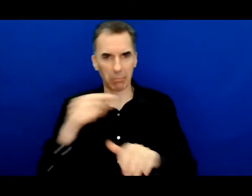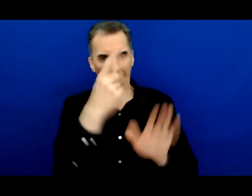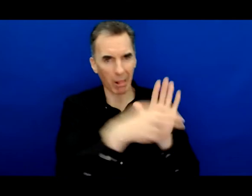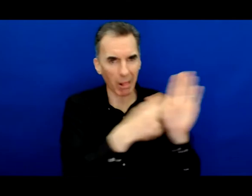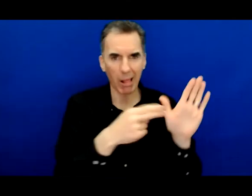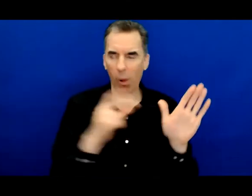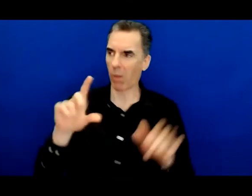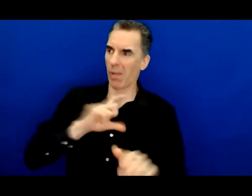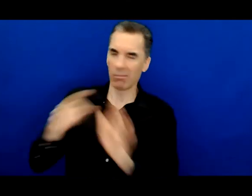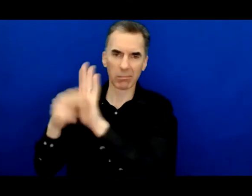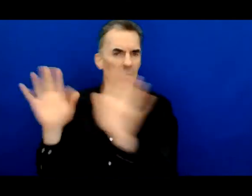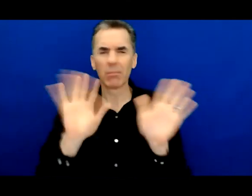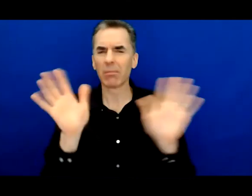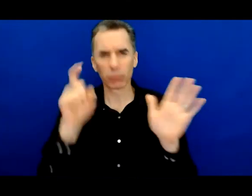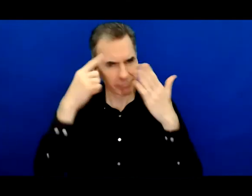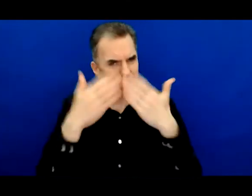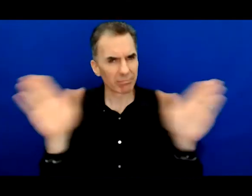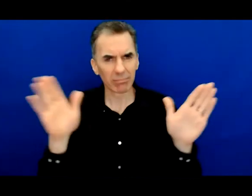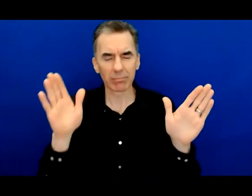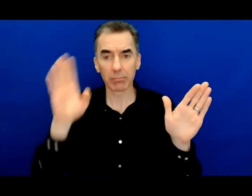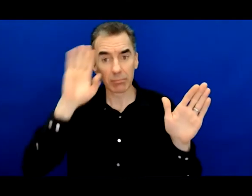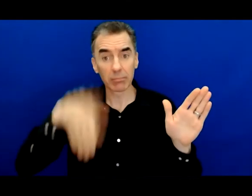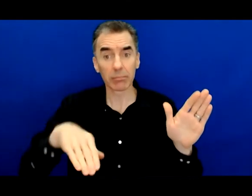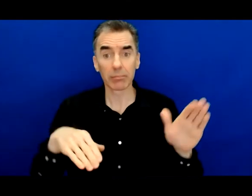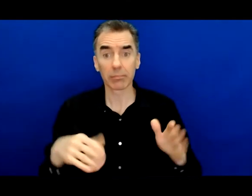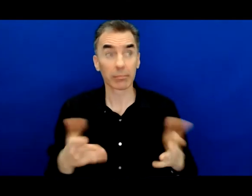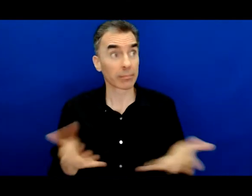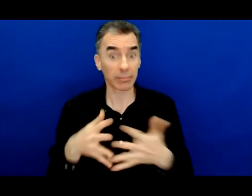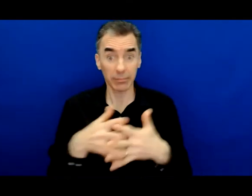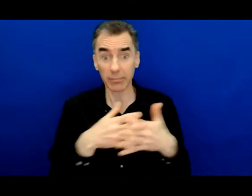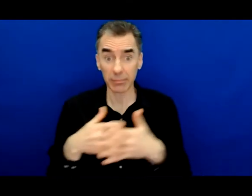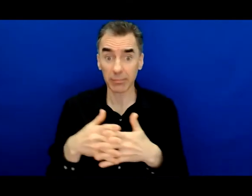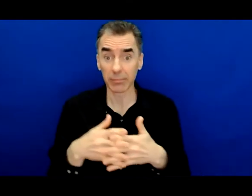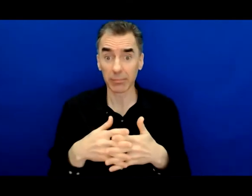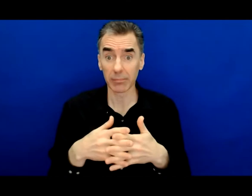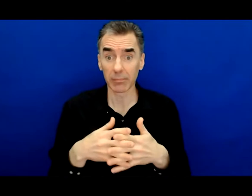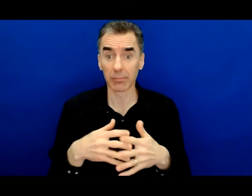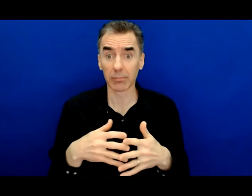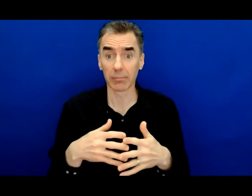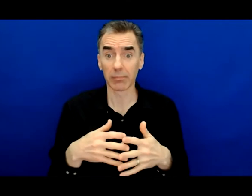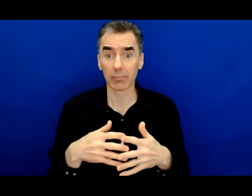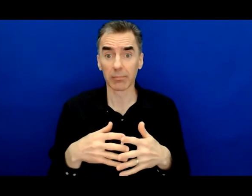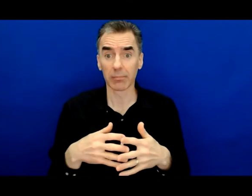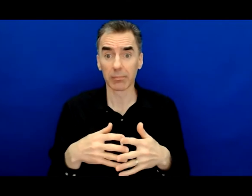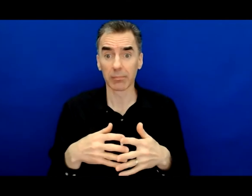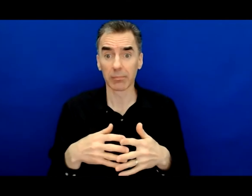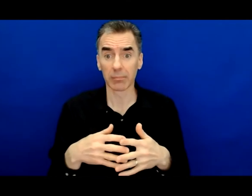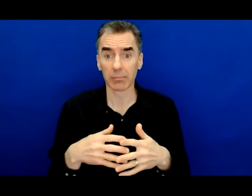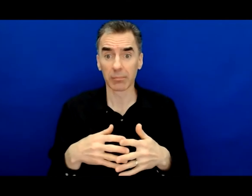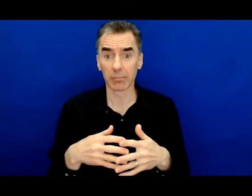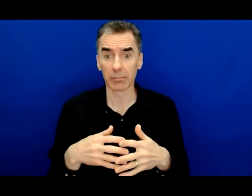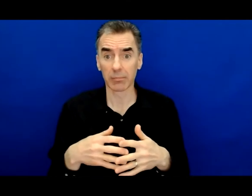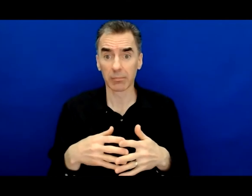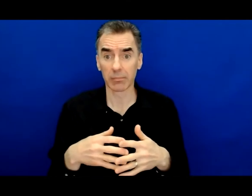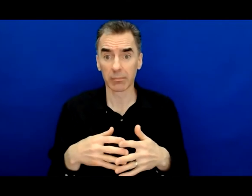reform work in a country like America where you need large amounts of consensus to make anything happen drawing a thick line in the